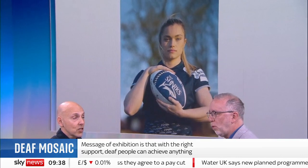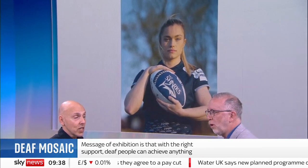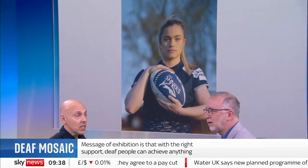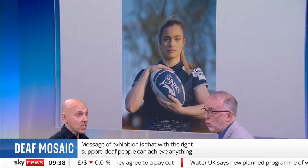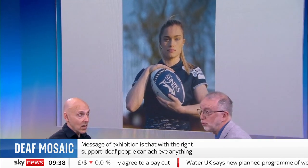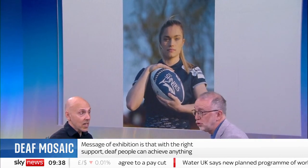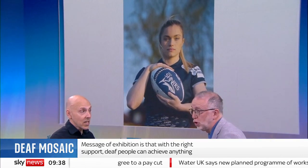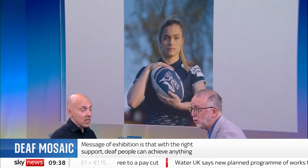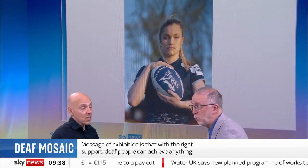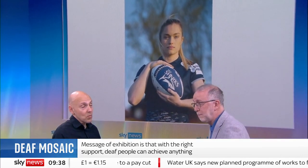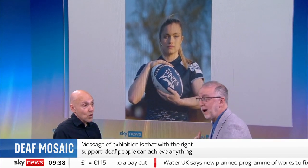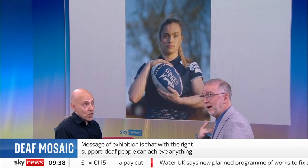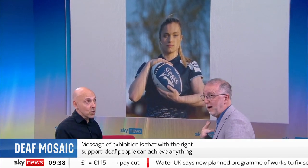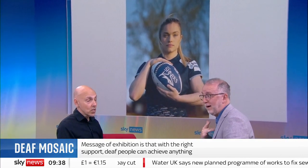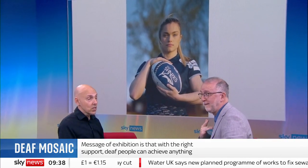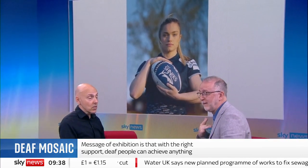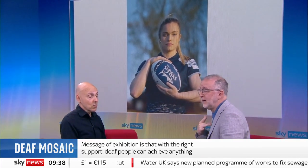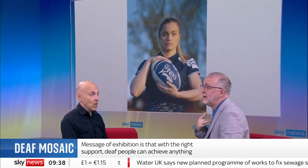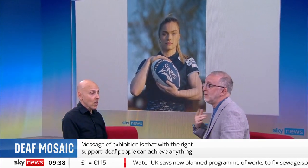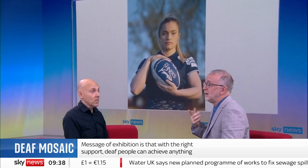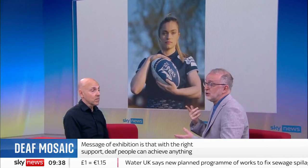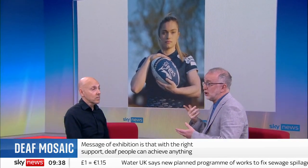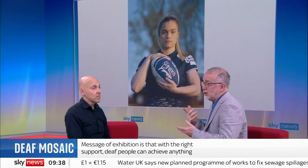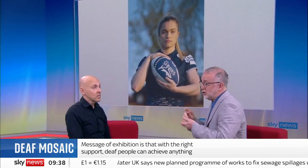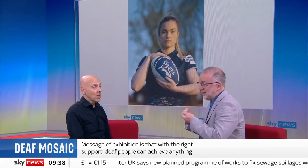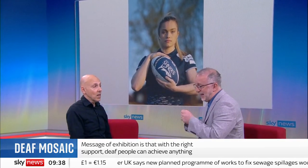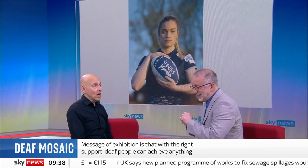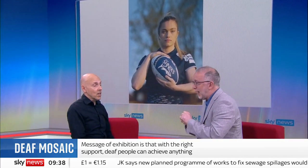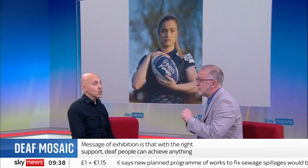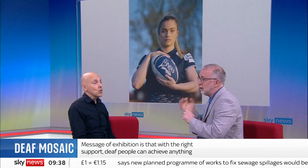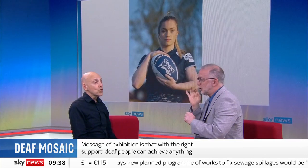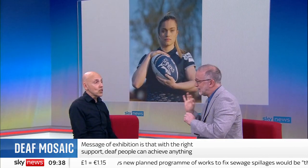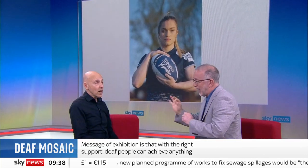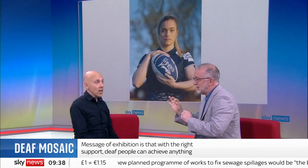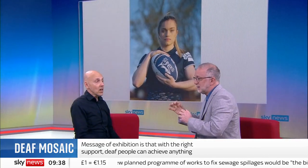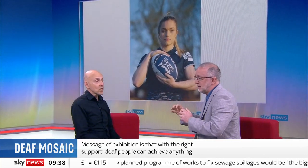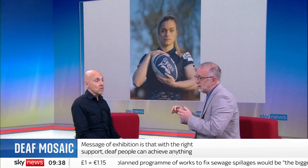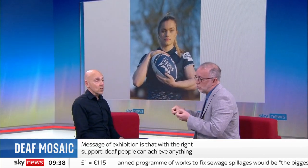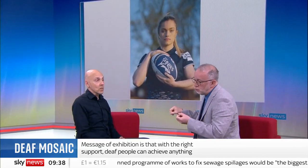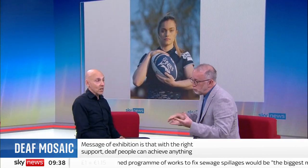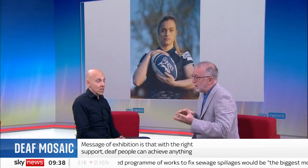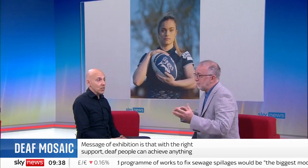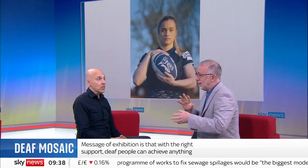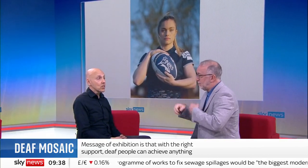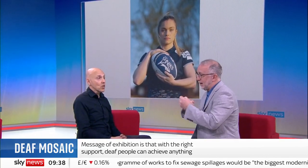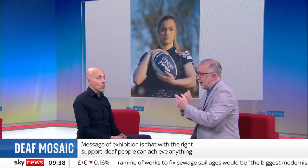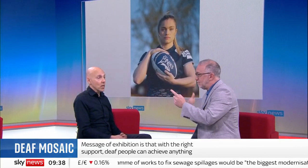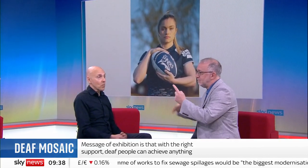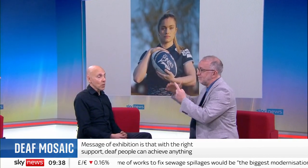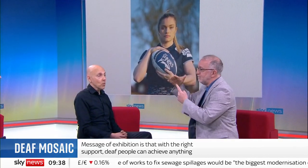she decided what she wanted to do with her life. And so she asked for some adaptations to the way that people